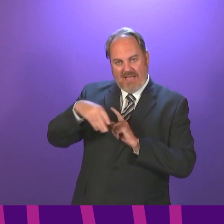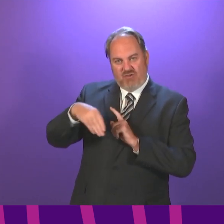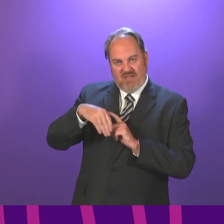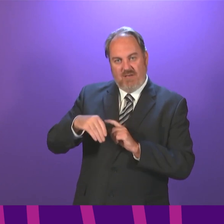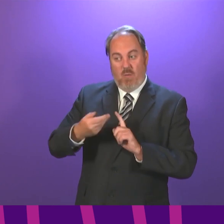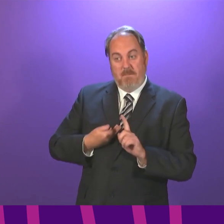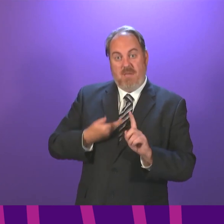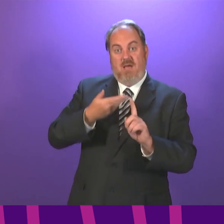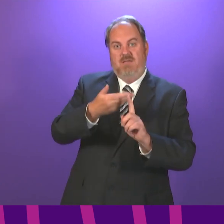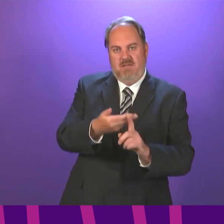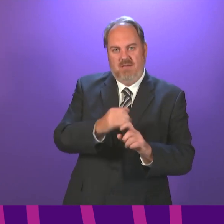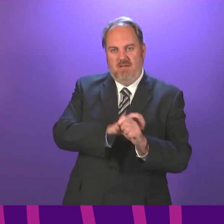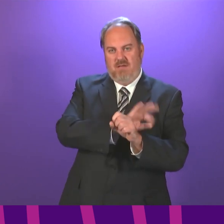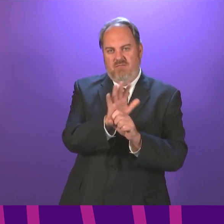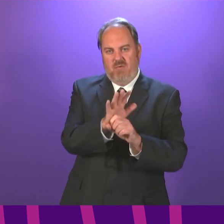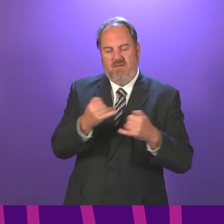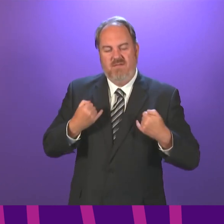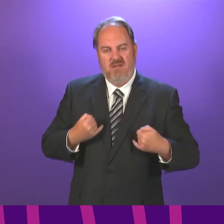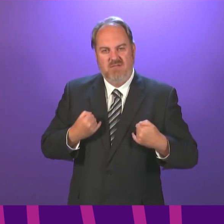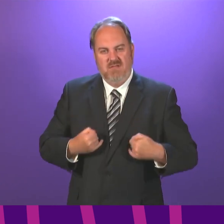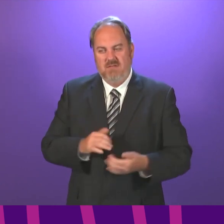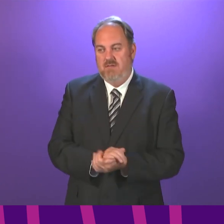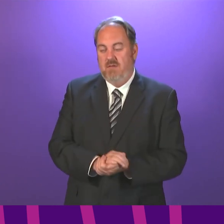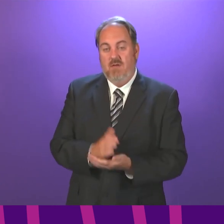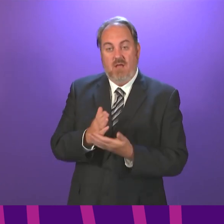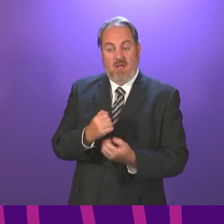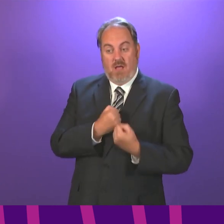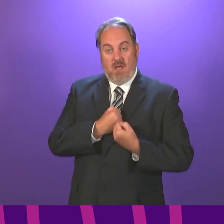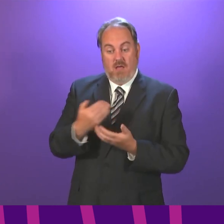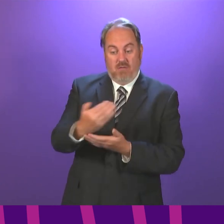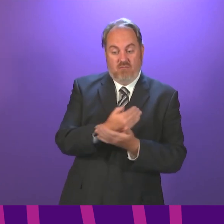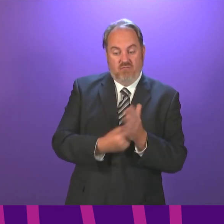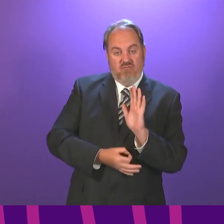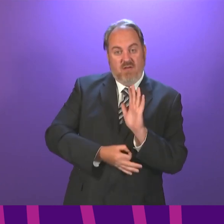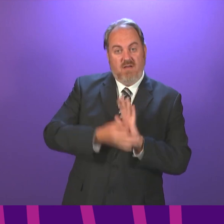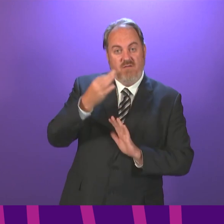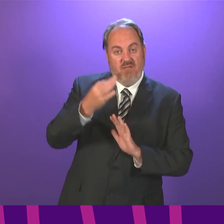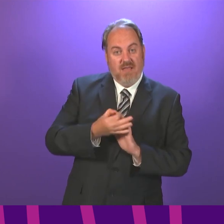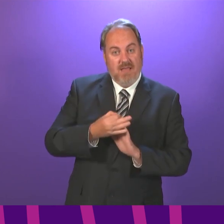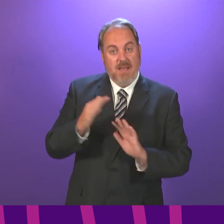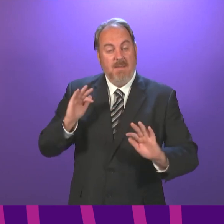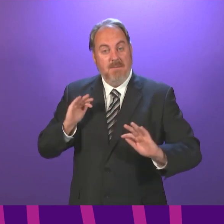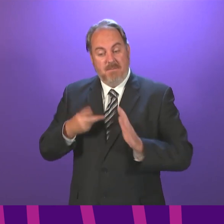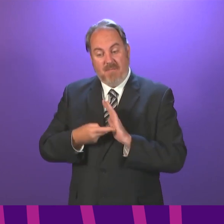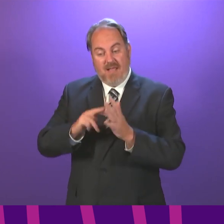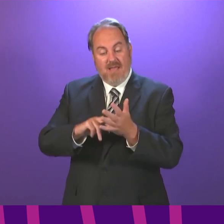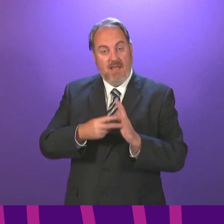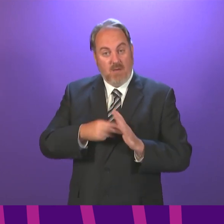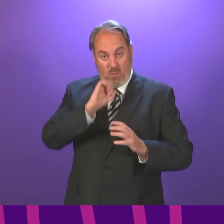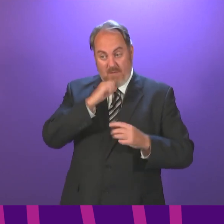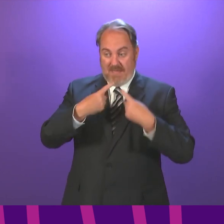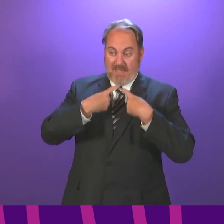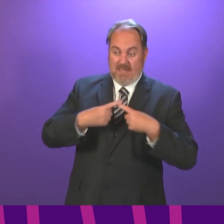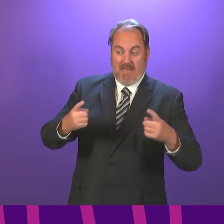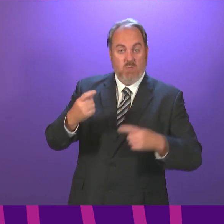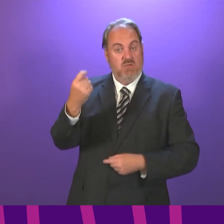continues to work through our NHS recovery plan, which, as I indicated earlier on, will be published shortly, and to make